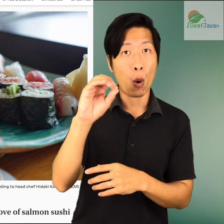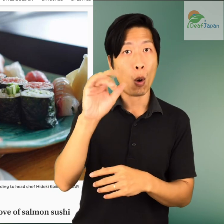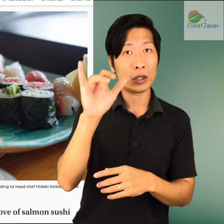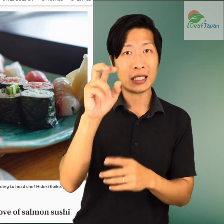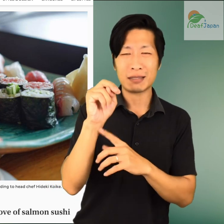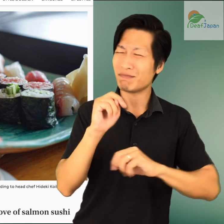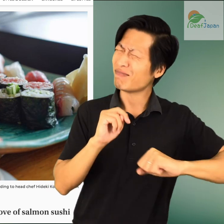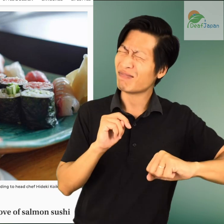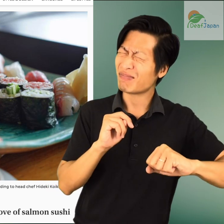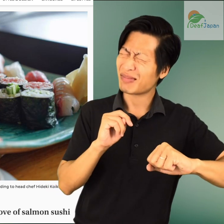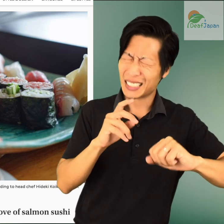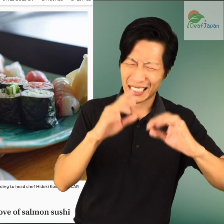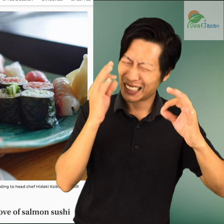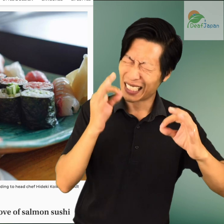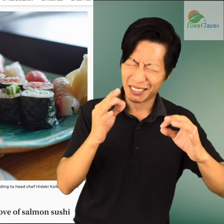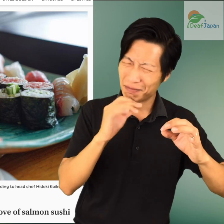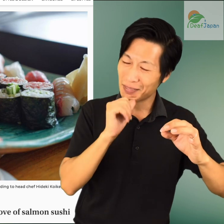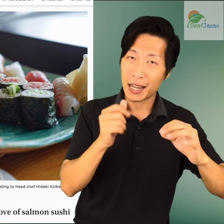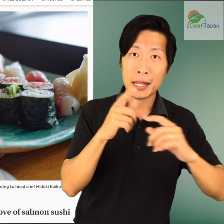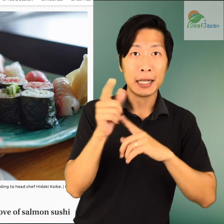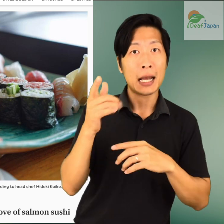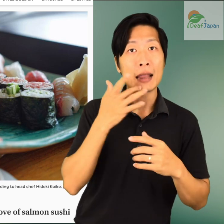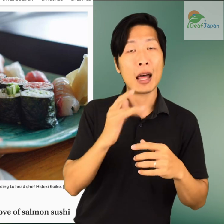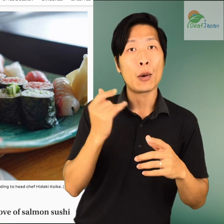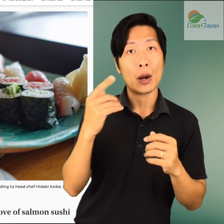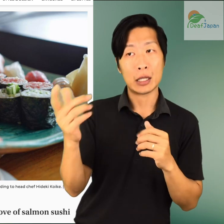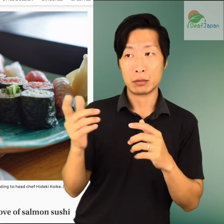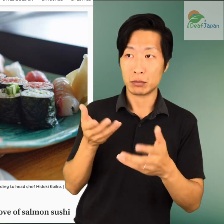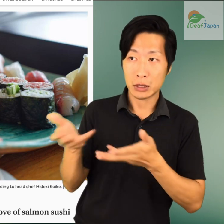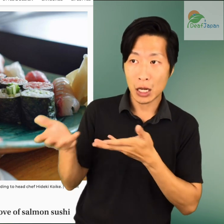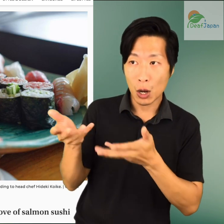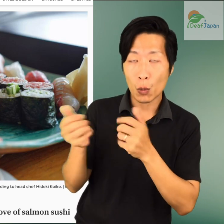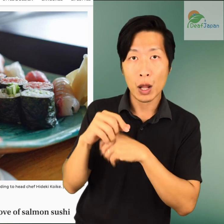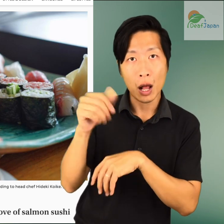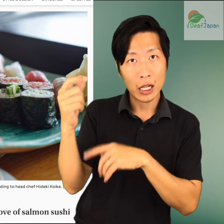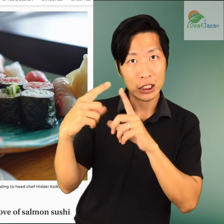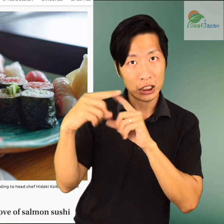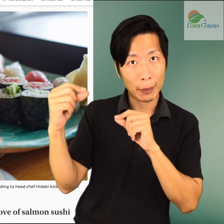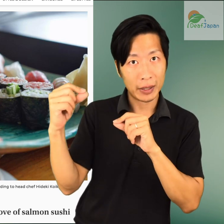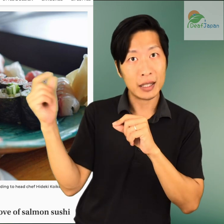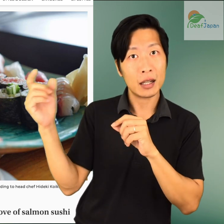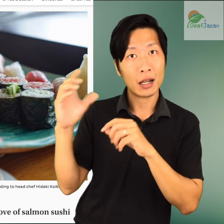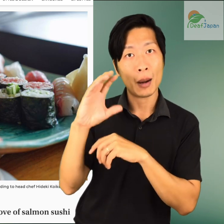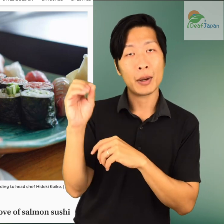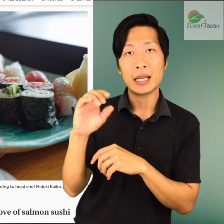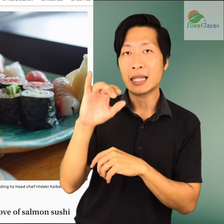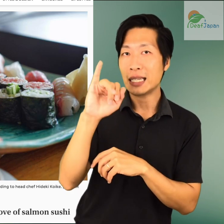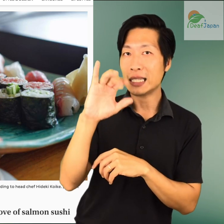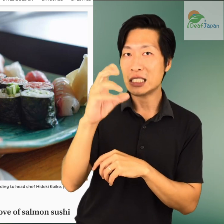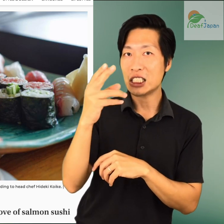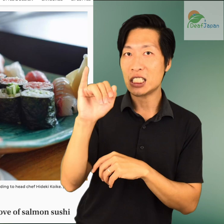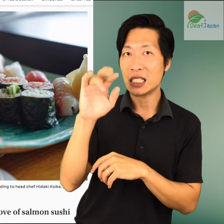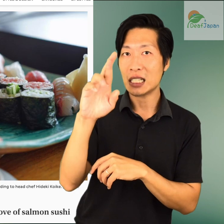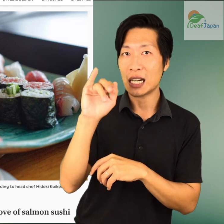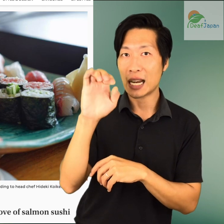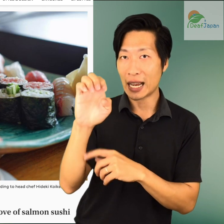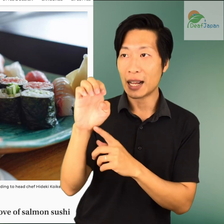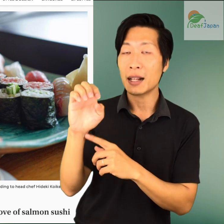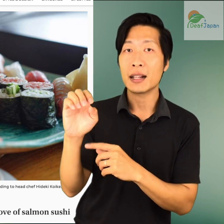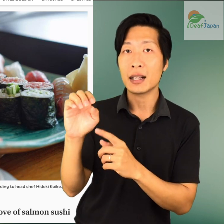resisted, and in 1992 he got lucky. A company he had been dealing with for years, Nichire, took him up on an offer